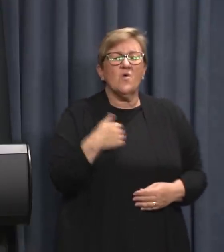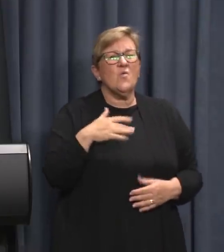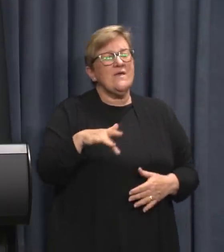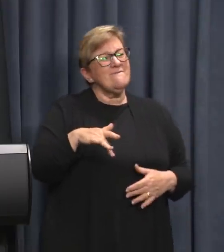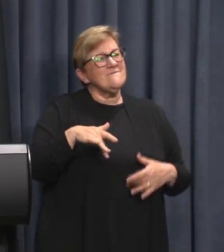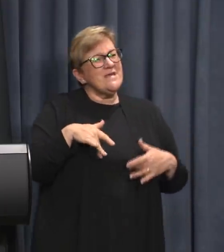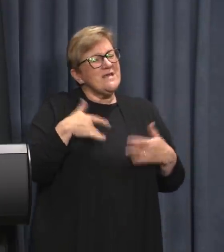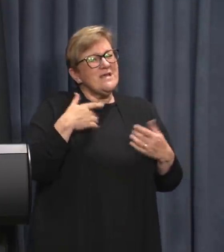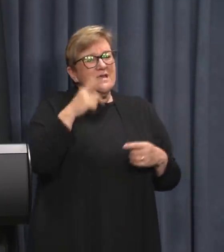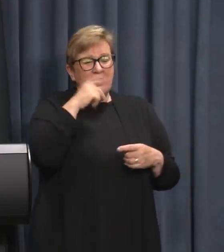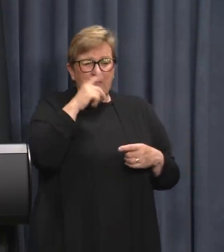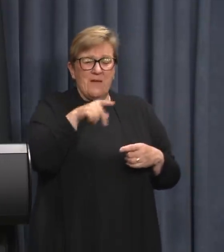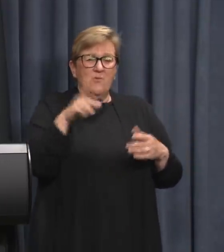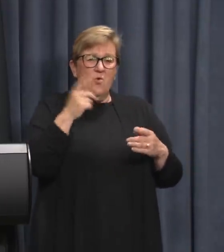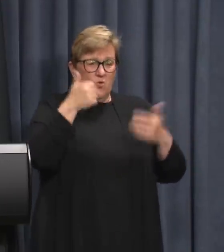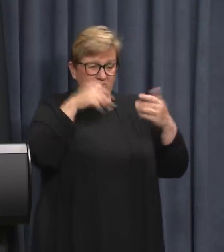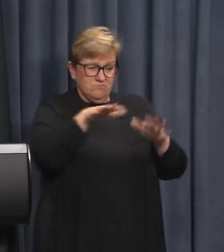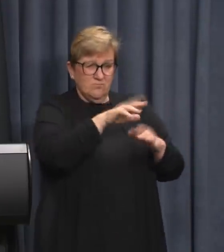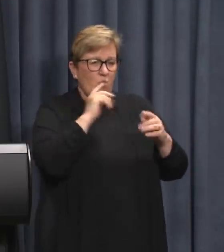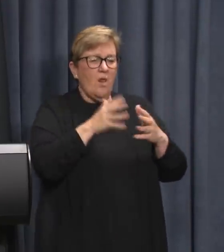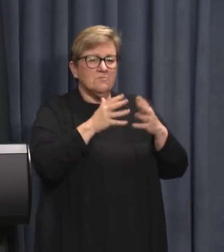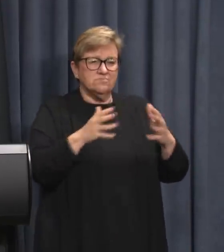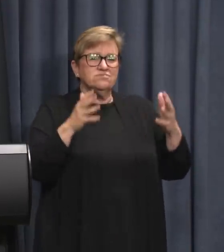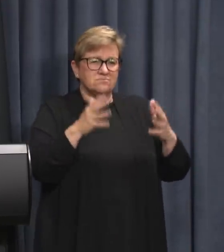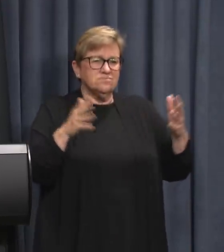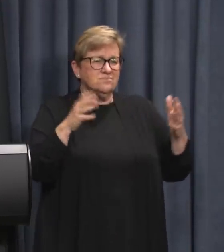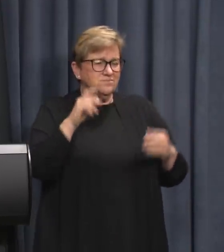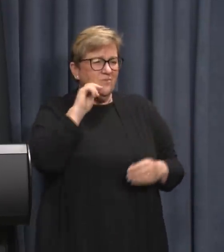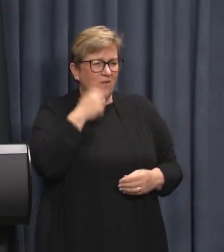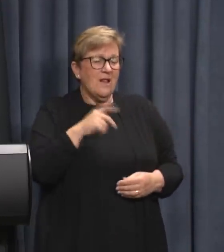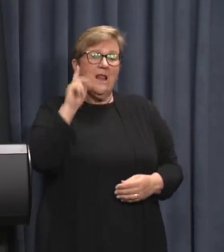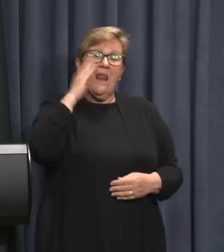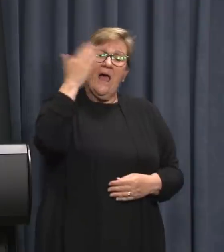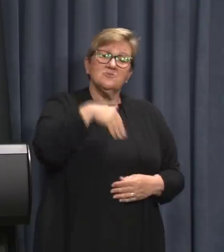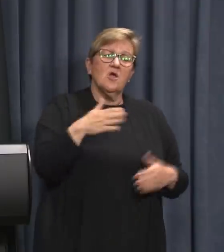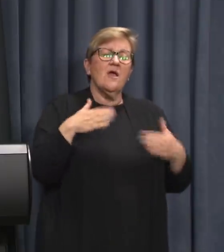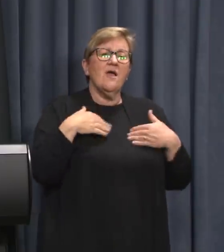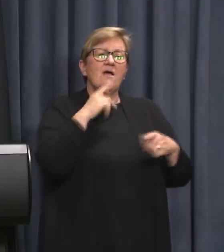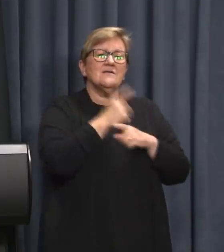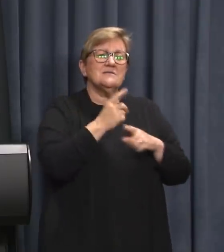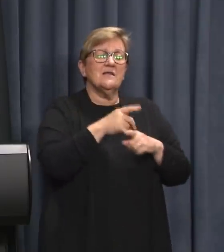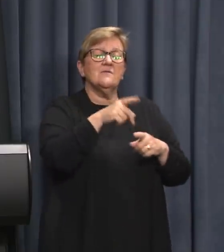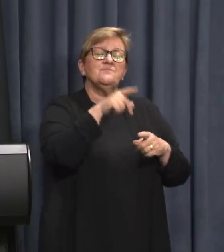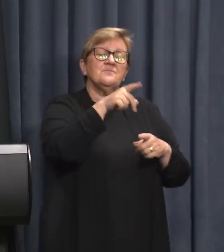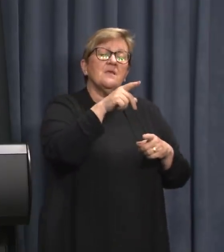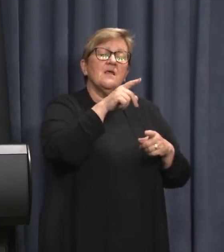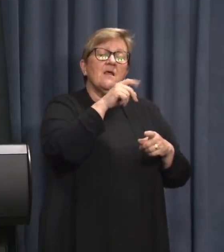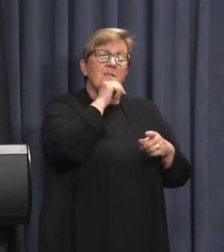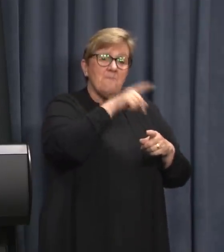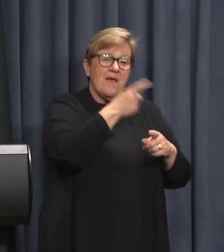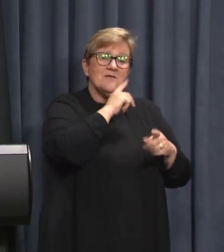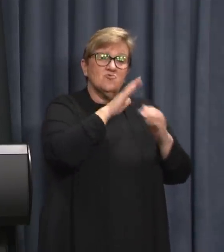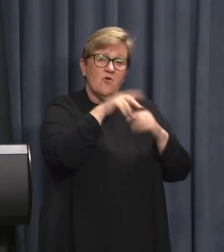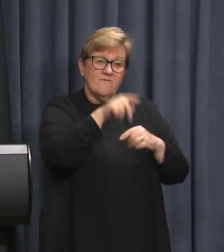number of contacts to continue to increase. Last night Health reported the partner of case 1133